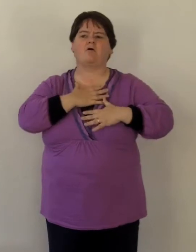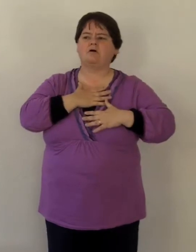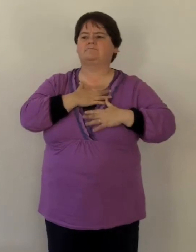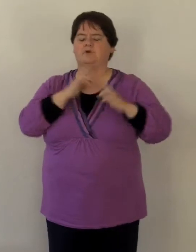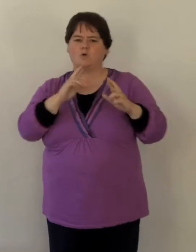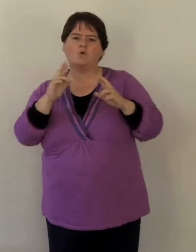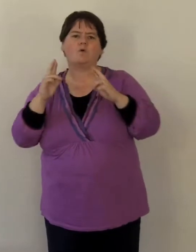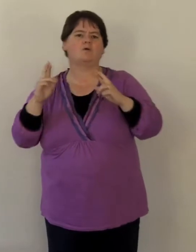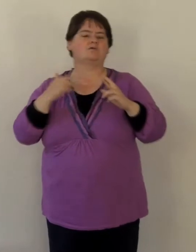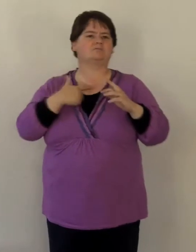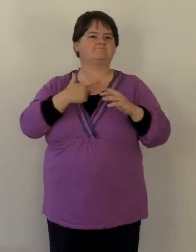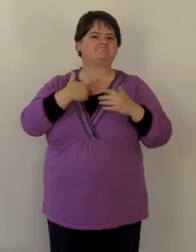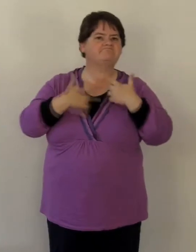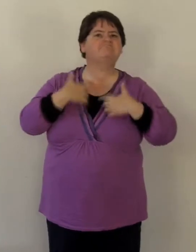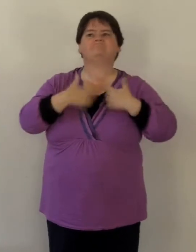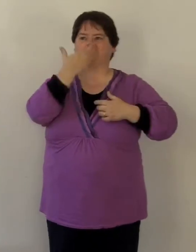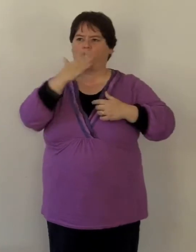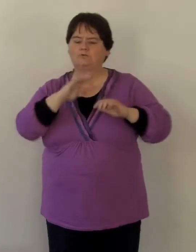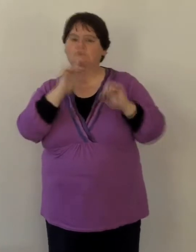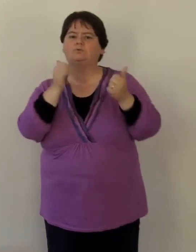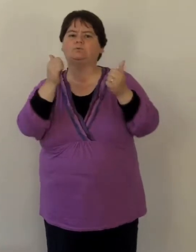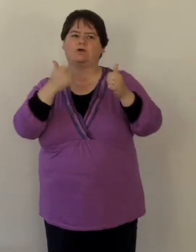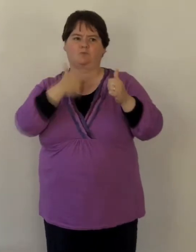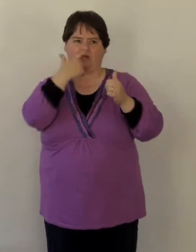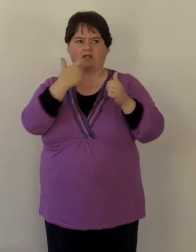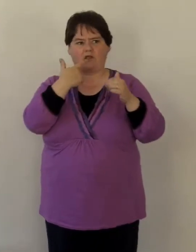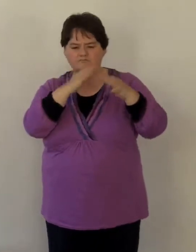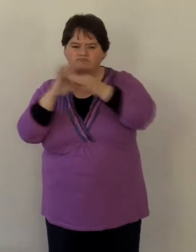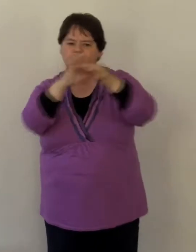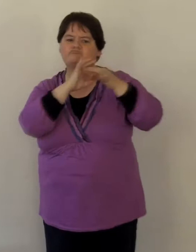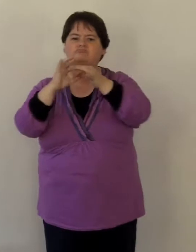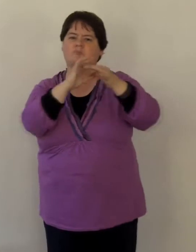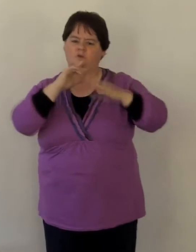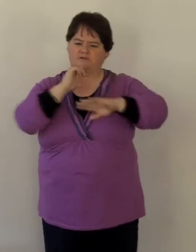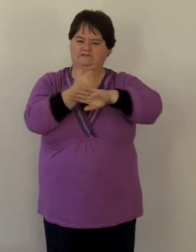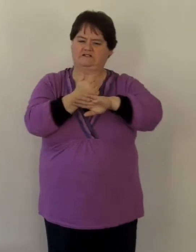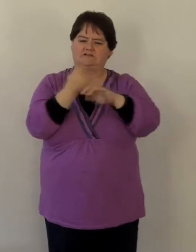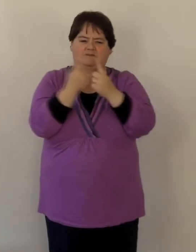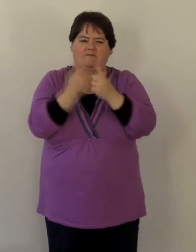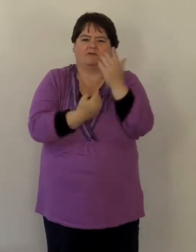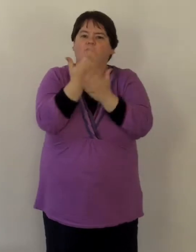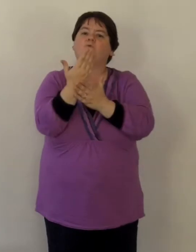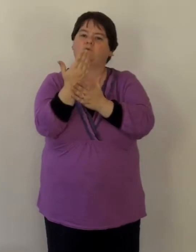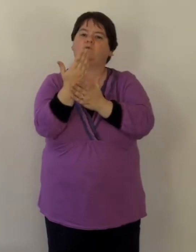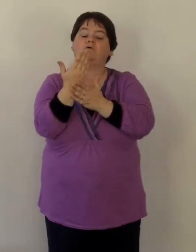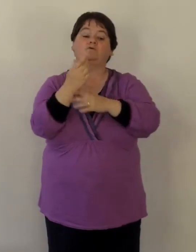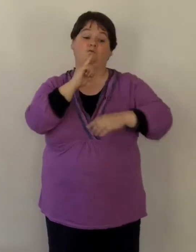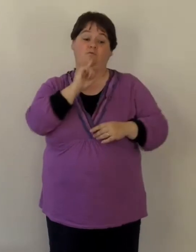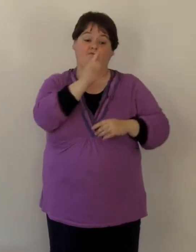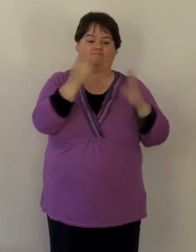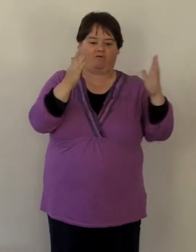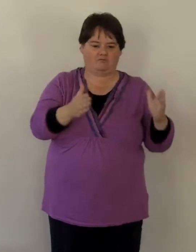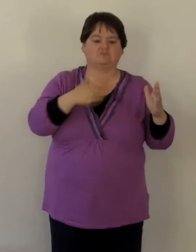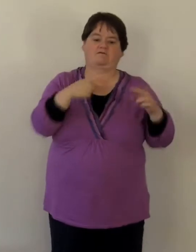of the Brotherhood of Man, of looking after each other, of sharing, of building something fresh and new.